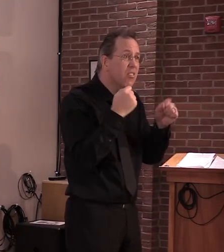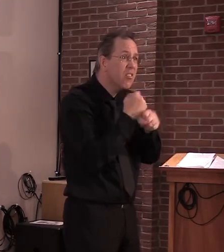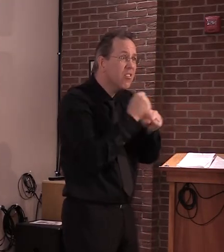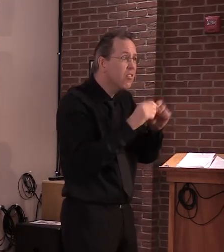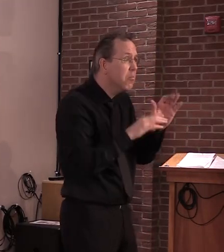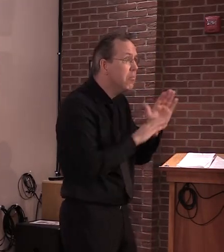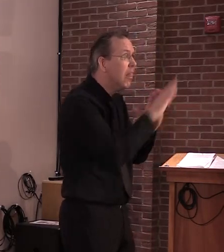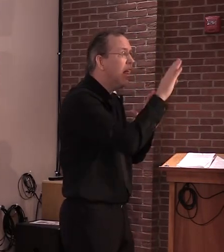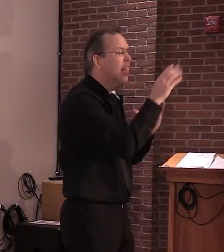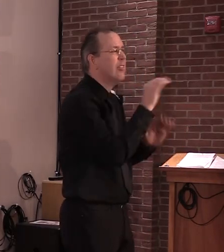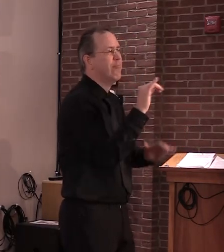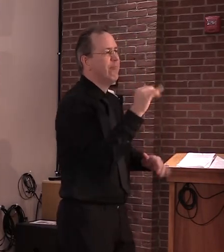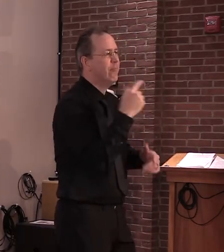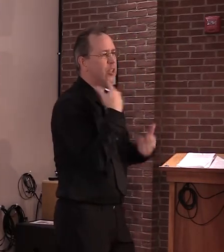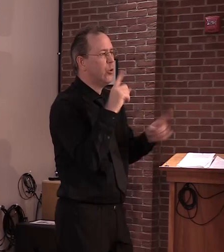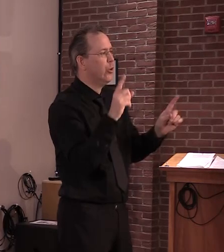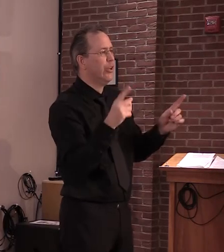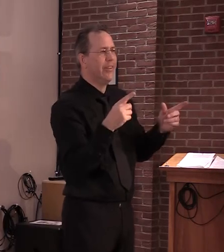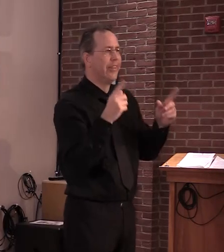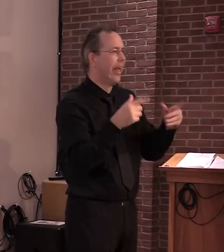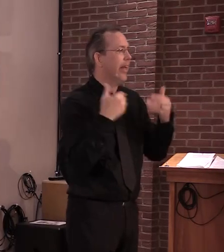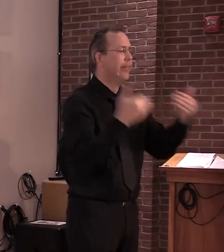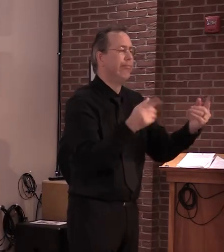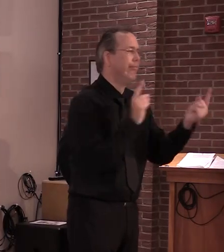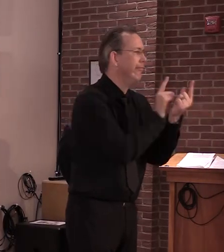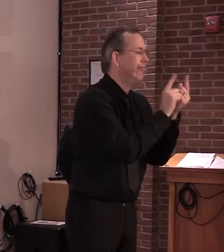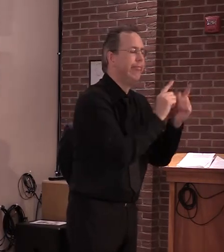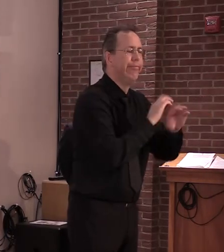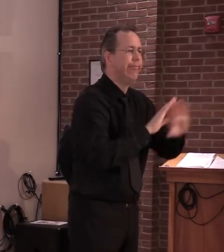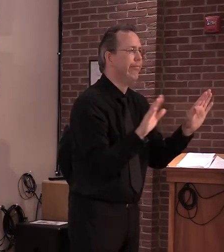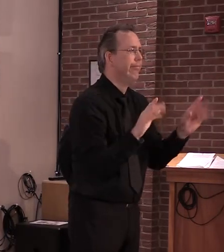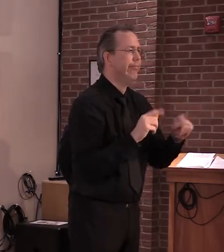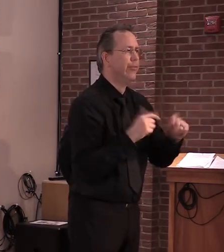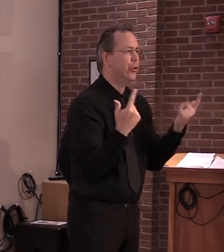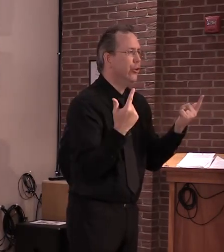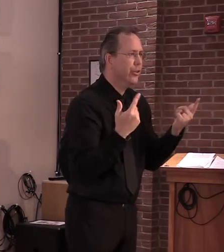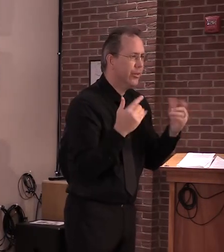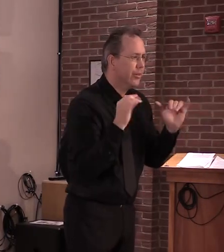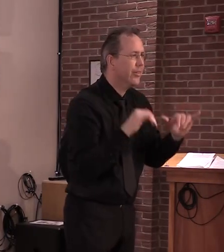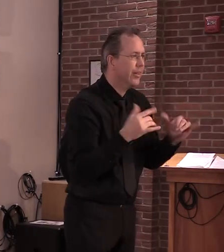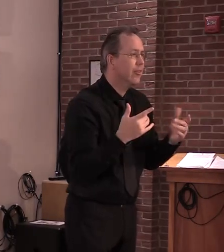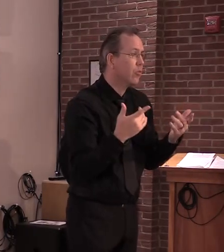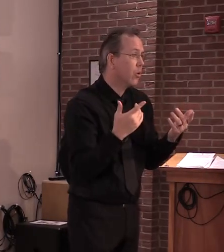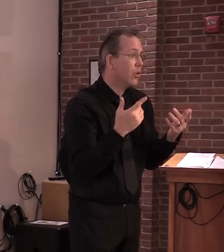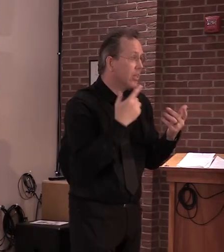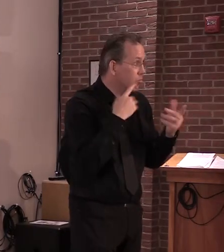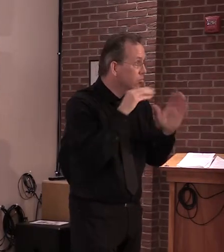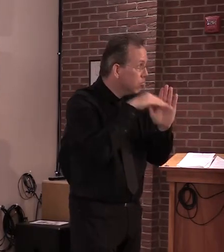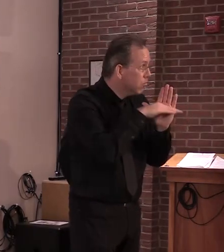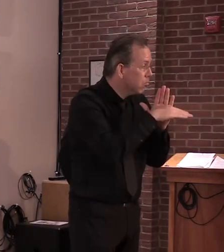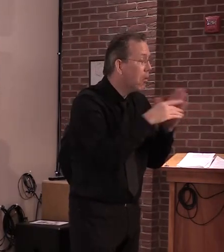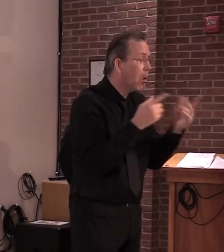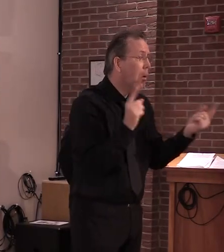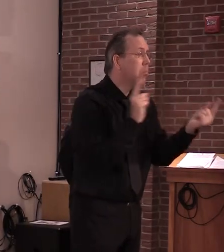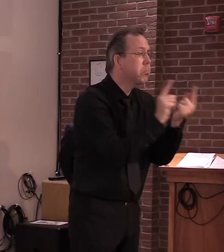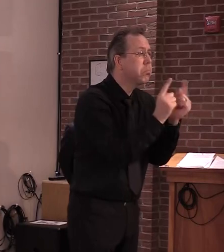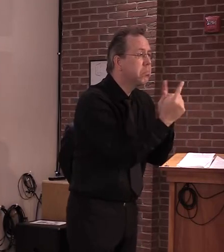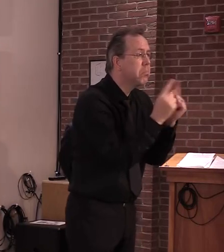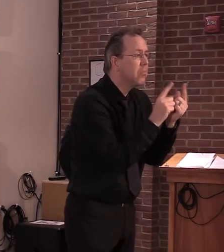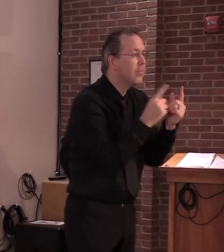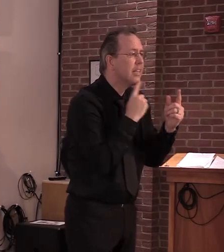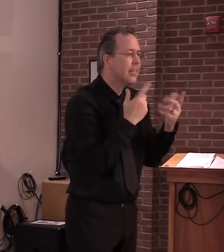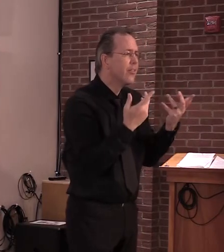to be close to one another in those limited circumstances. So that's why, as the governor says, the phased approach,